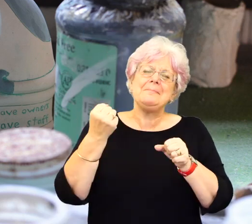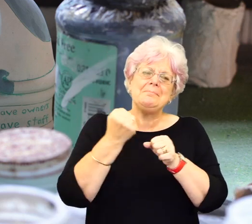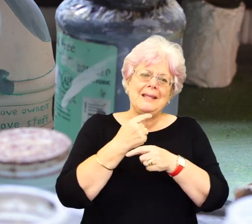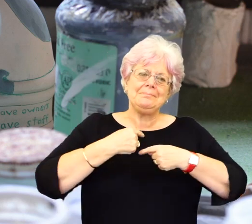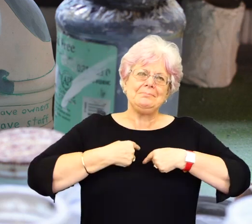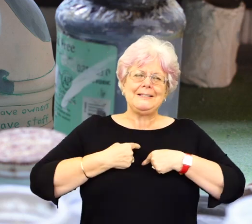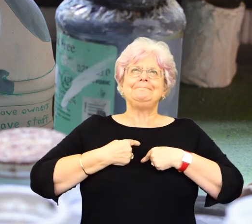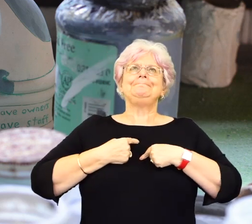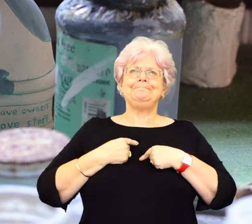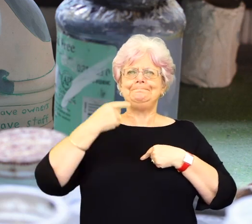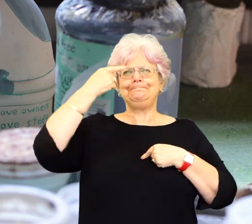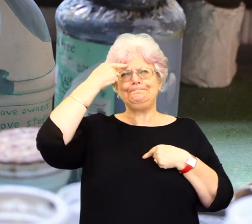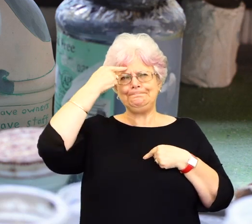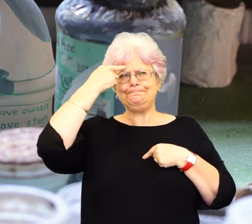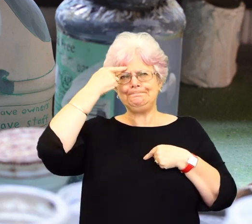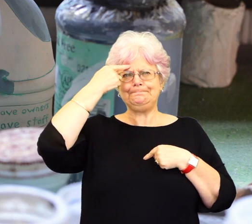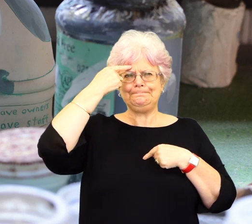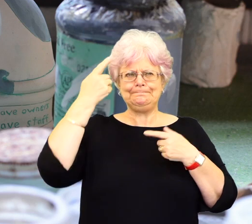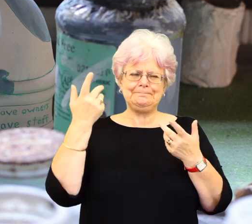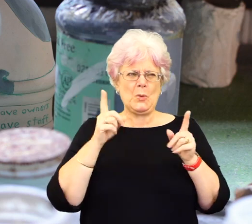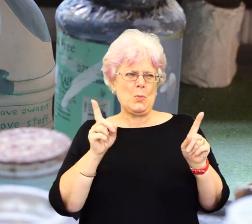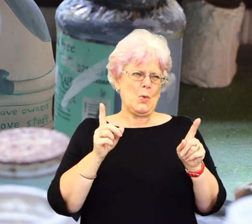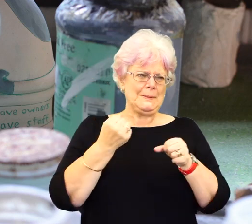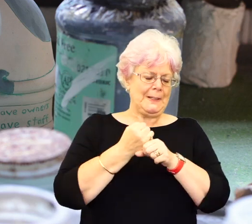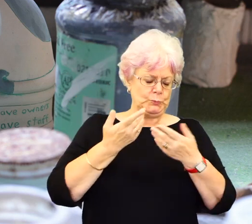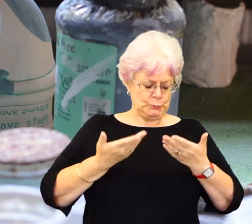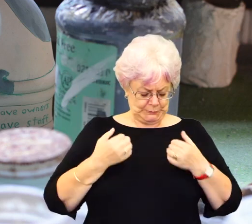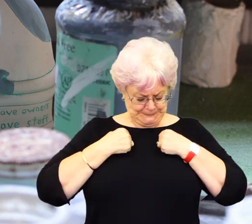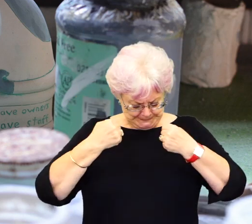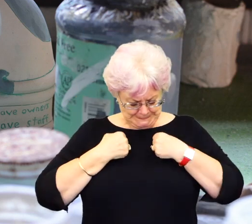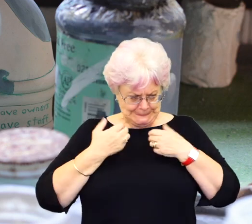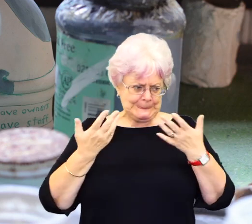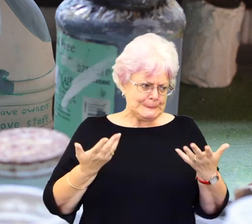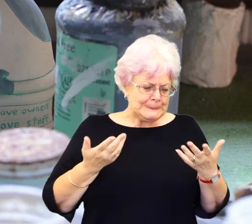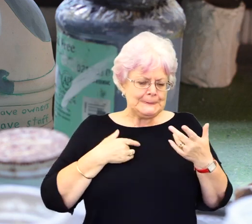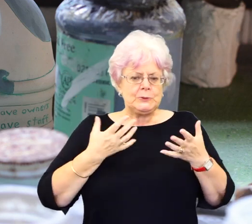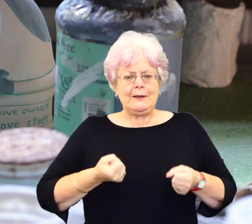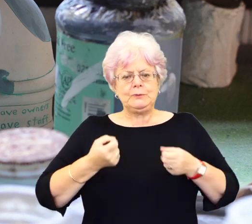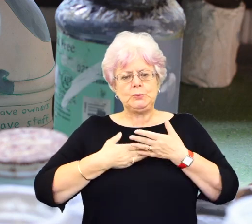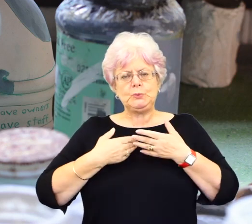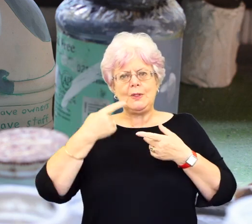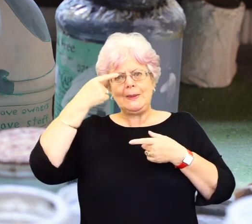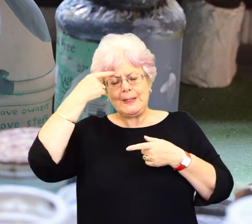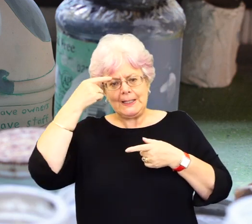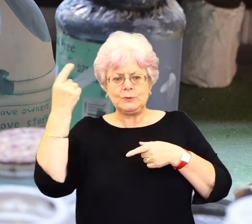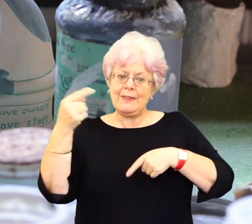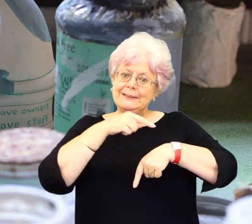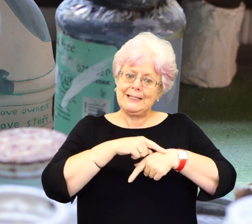um, it did make me think, and made me have to think, and thinking, why am I doing it? And I think that was, that was a good time to,